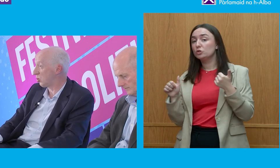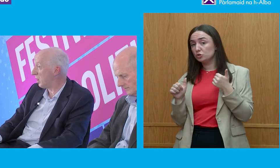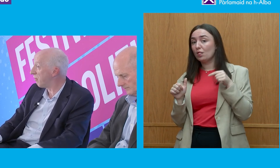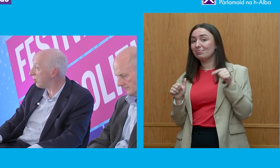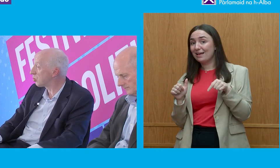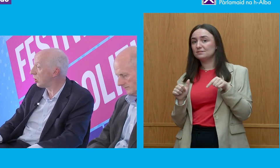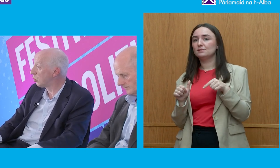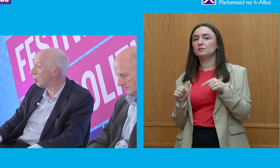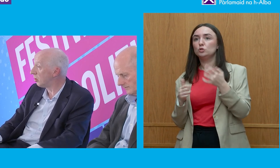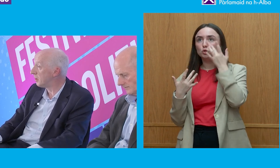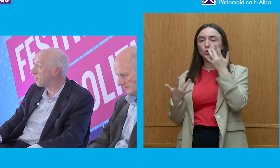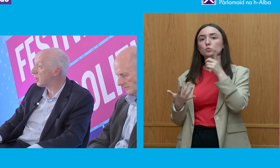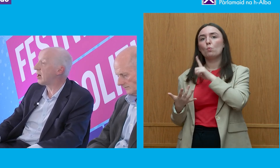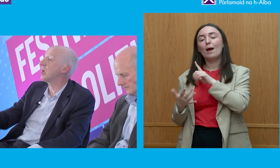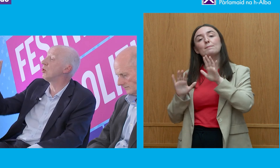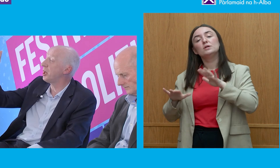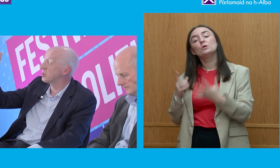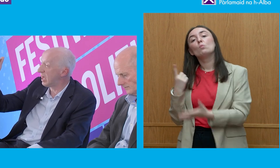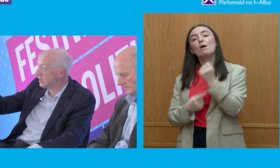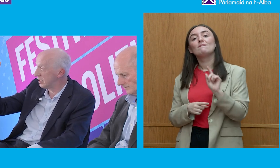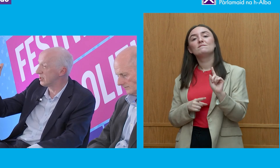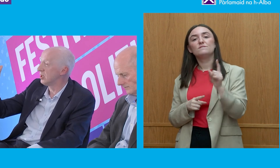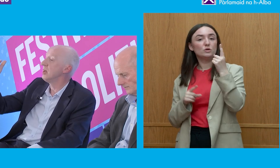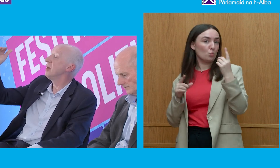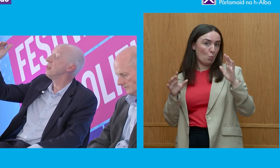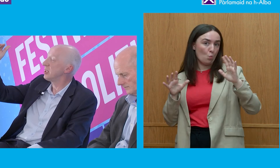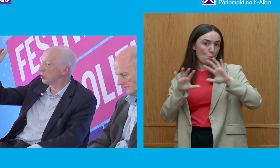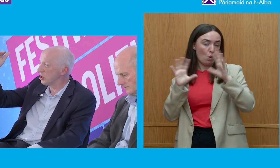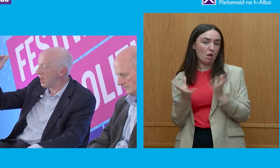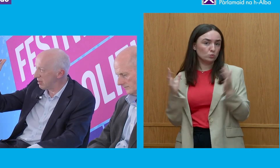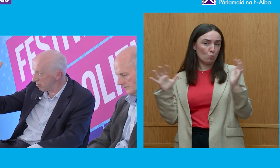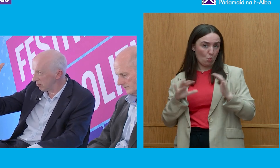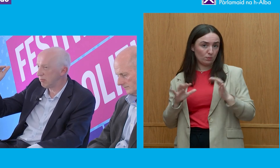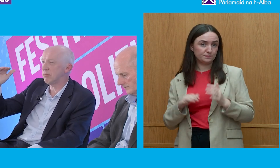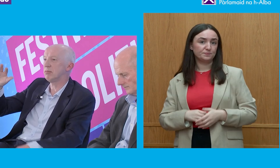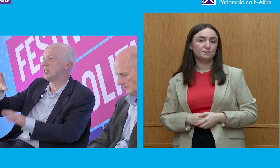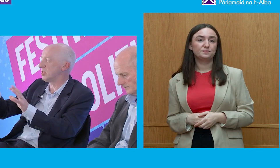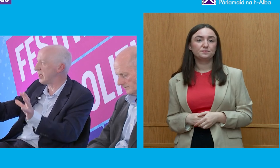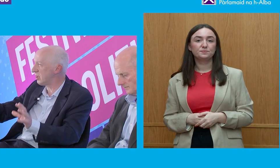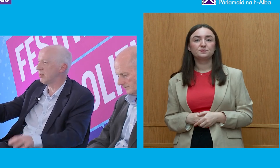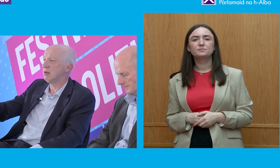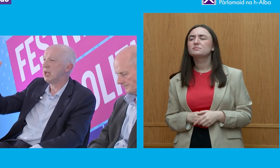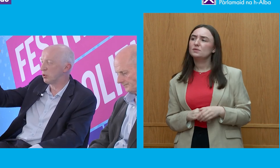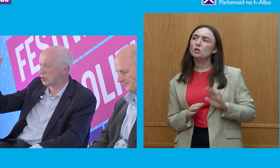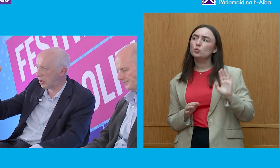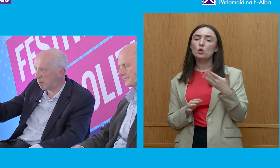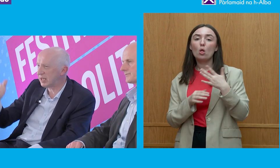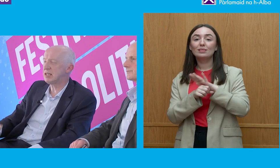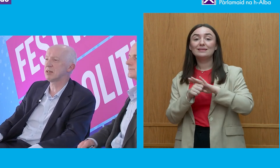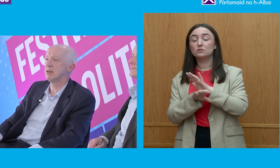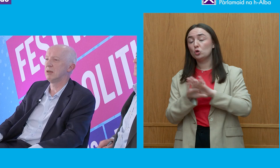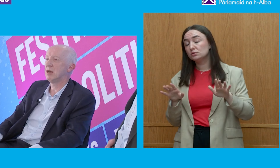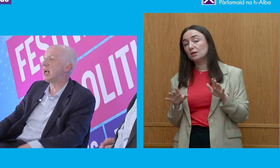managed to win the First World War. Now, in all those cases, this wasn't systematic, it wasn't